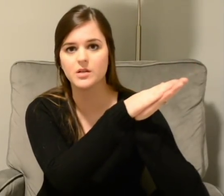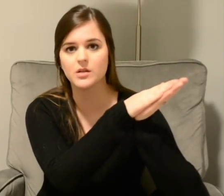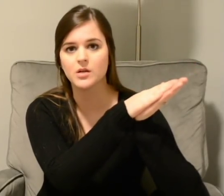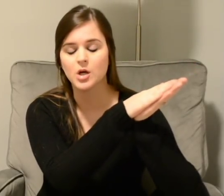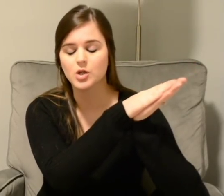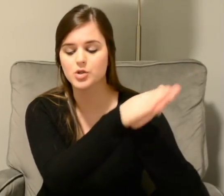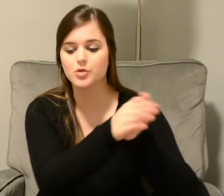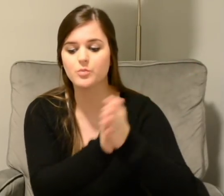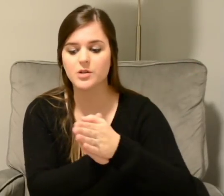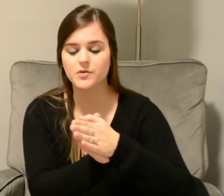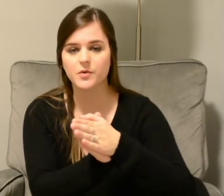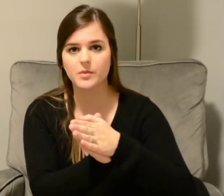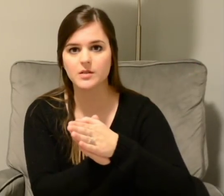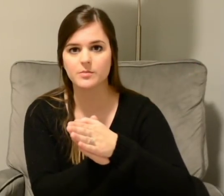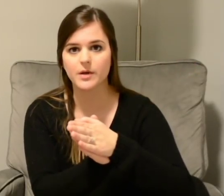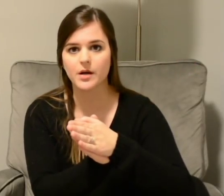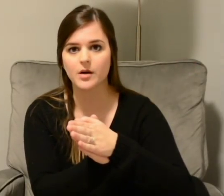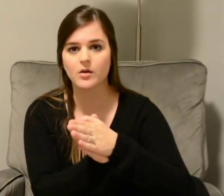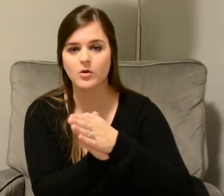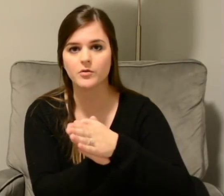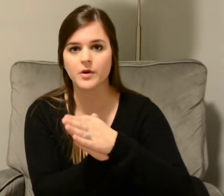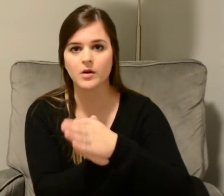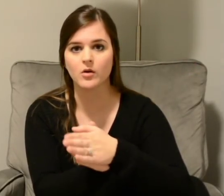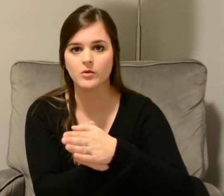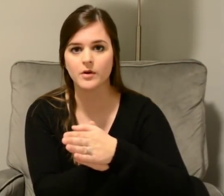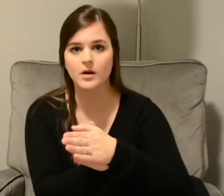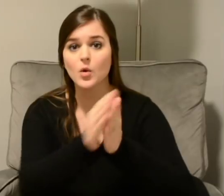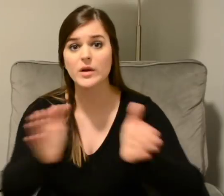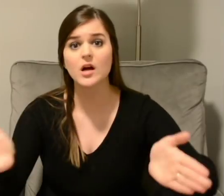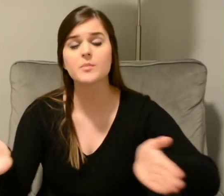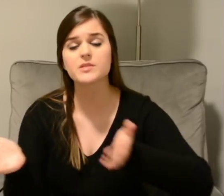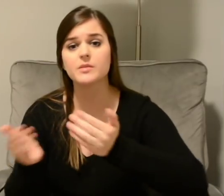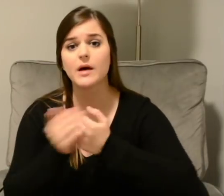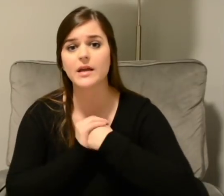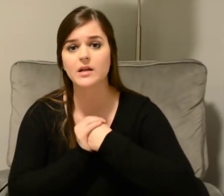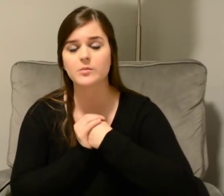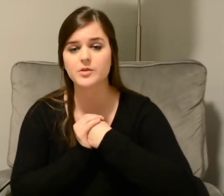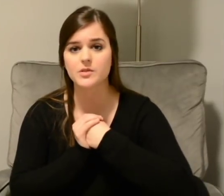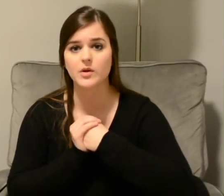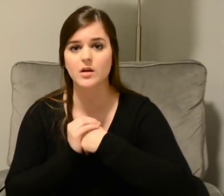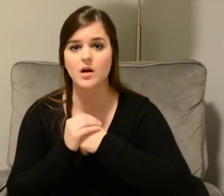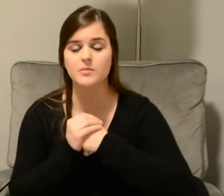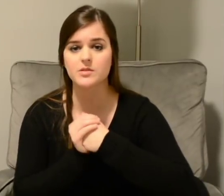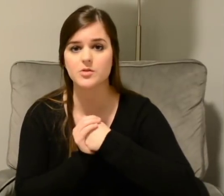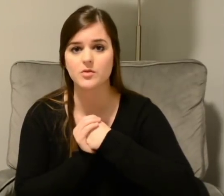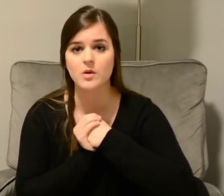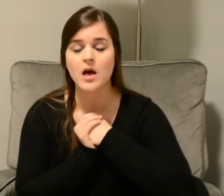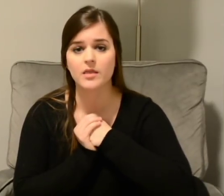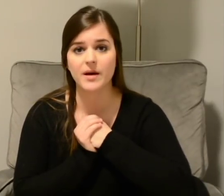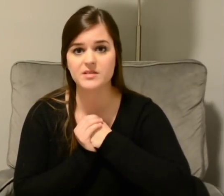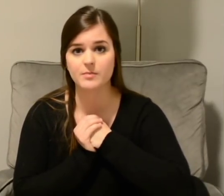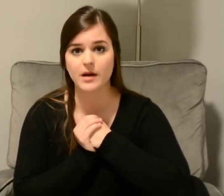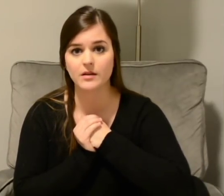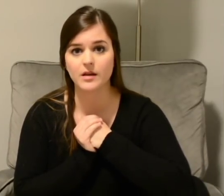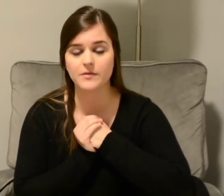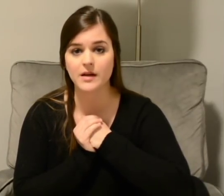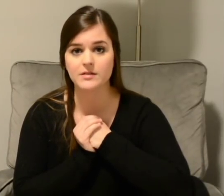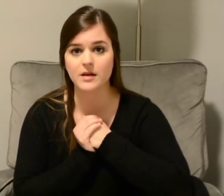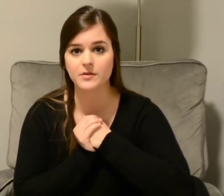too much for me to bear over and over. When it comes to my animals and when it comes to the pets in my life, I definitely